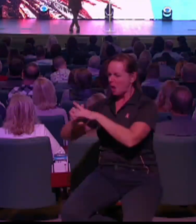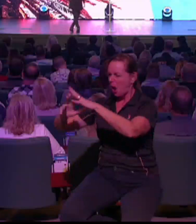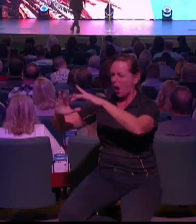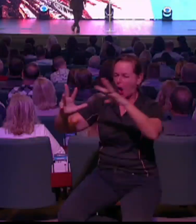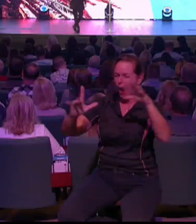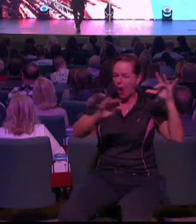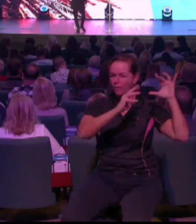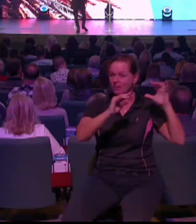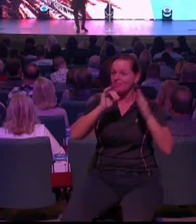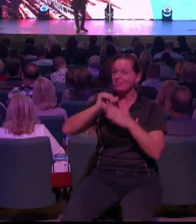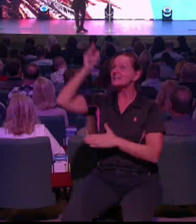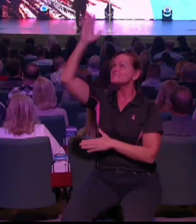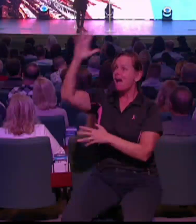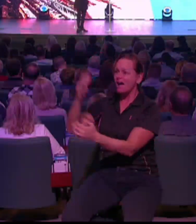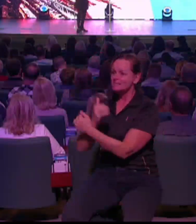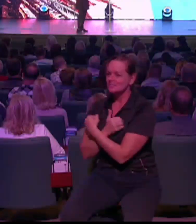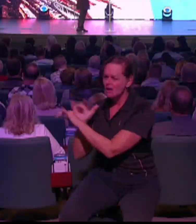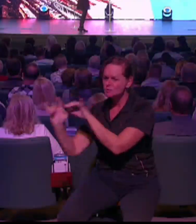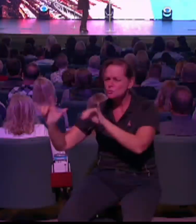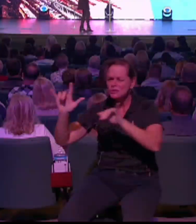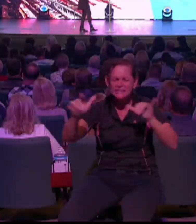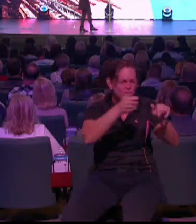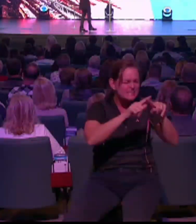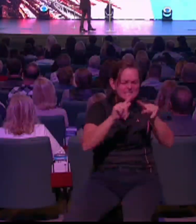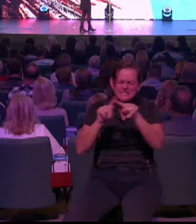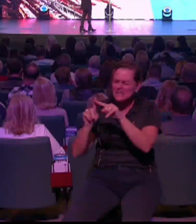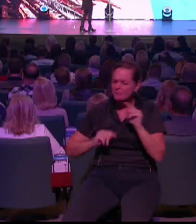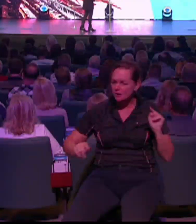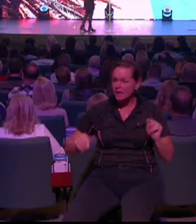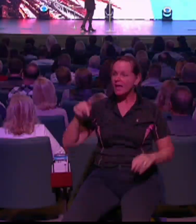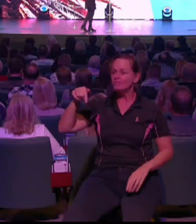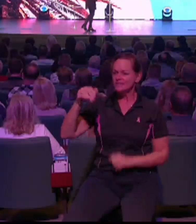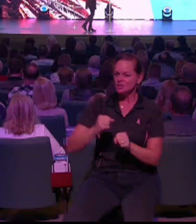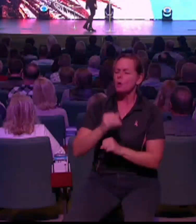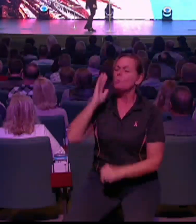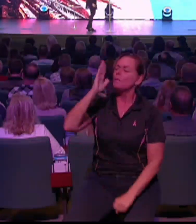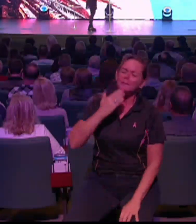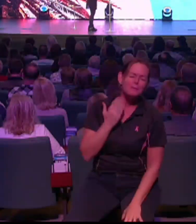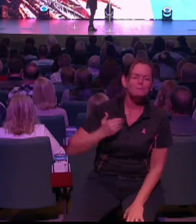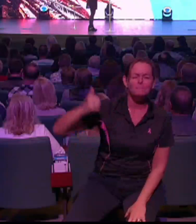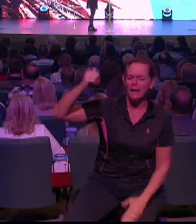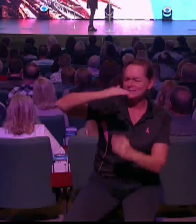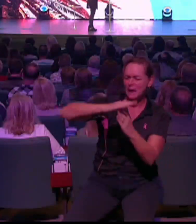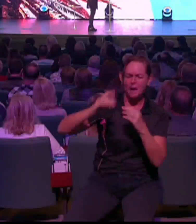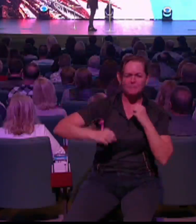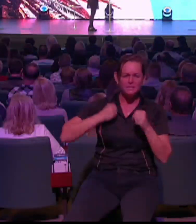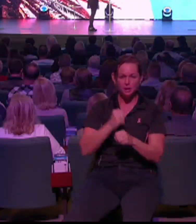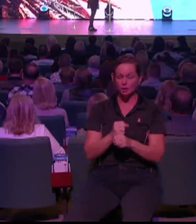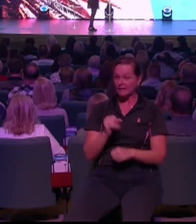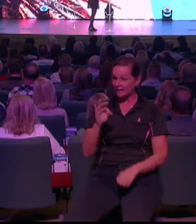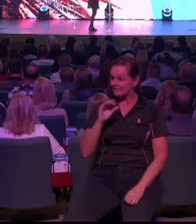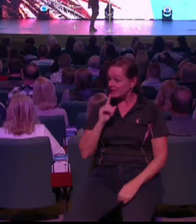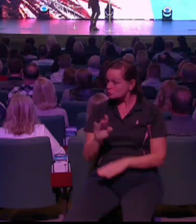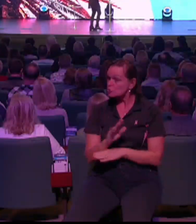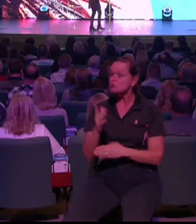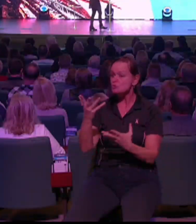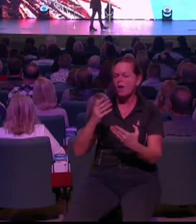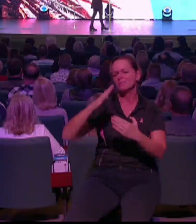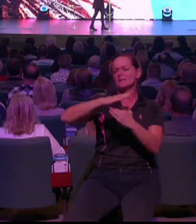your life. And if you are going to have the best year ever, you are going to have to be the best you ever. You can no longer try